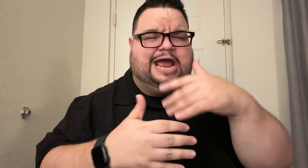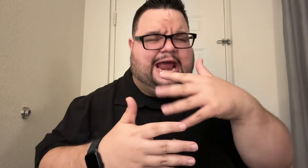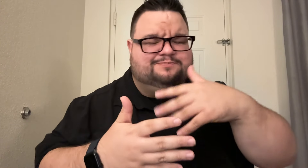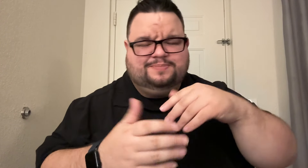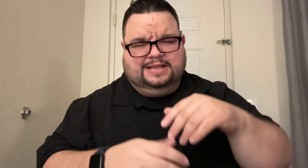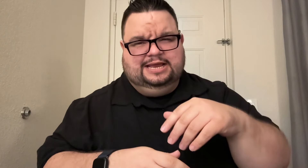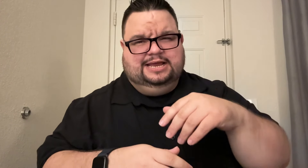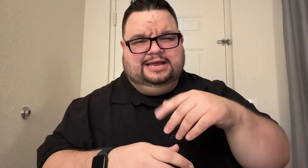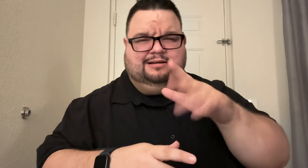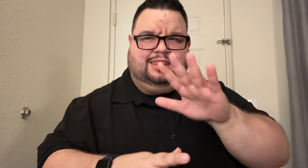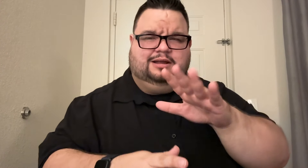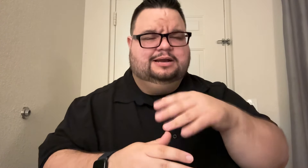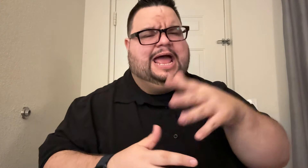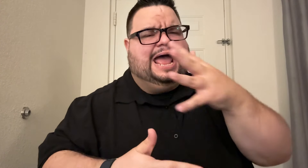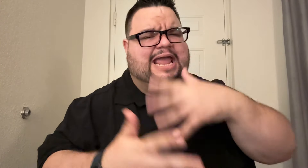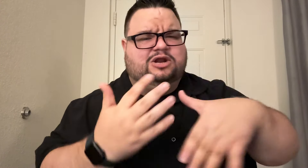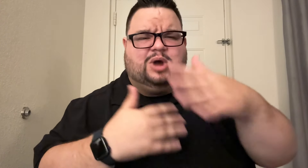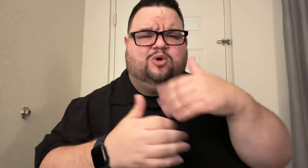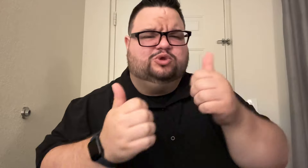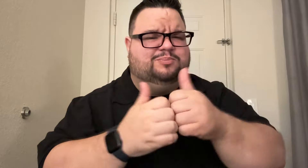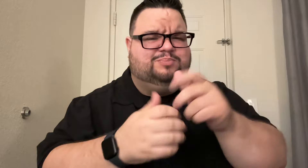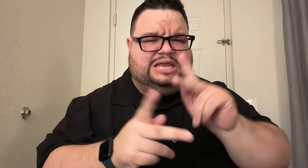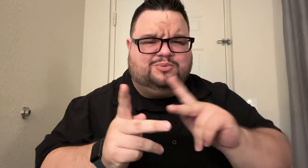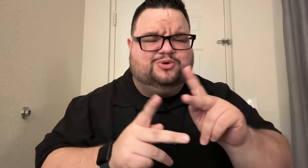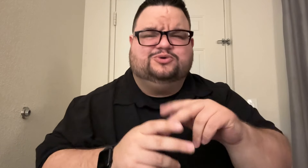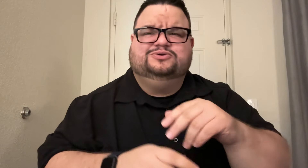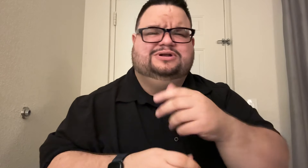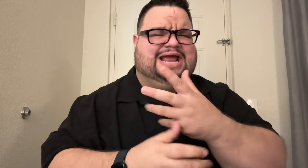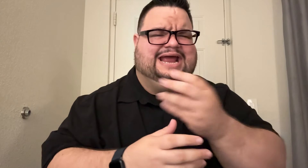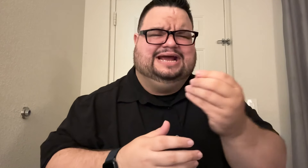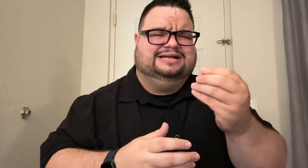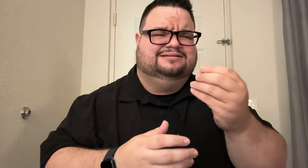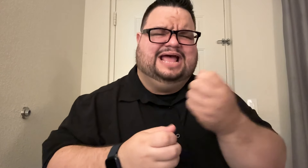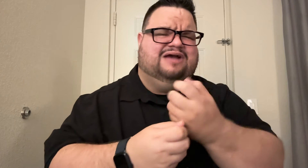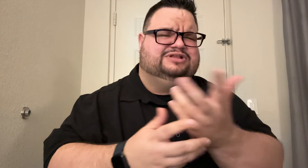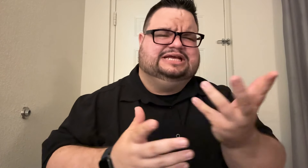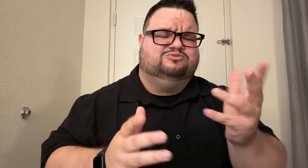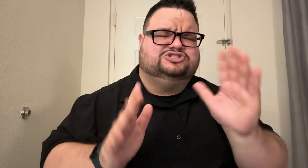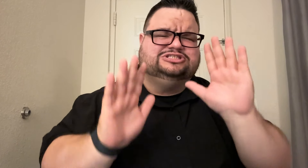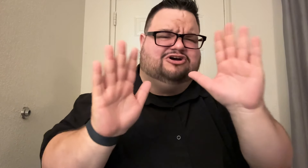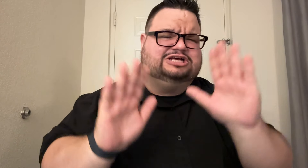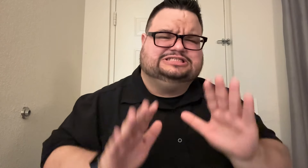with people and everything, which is awesome.